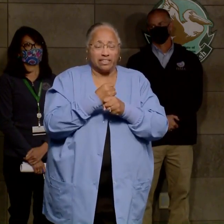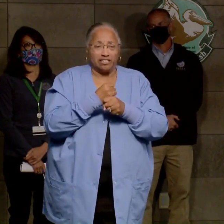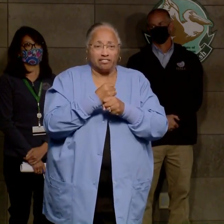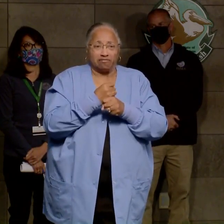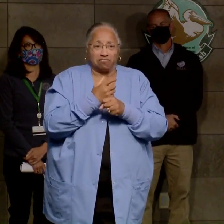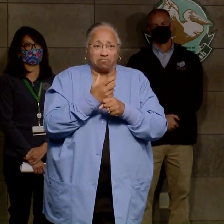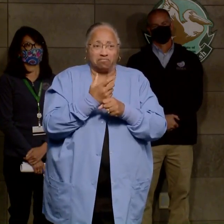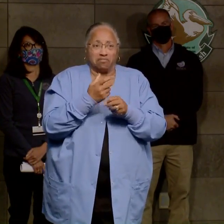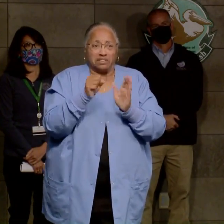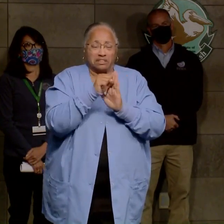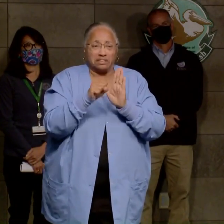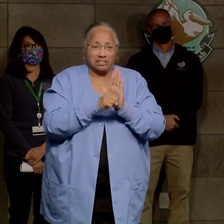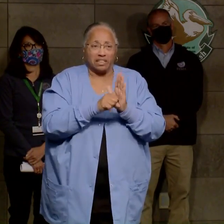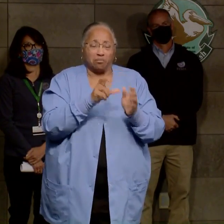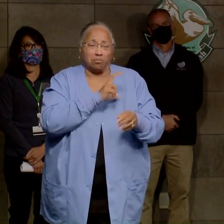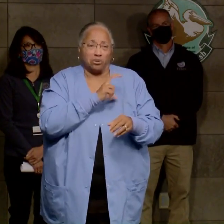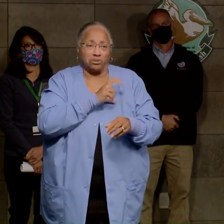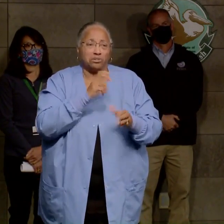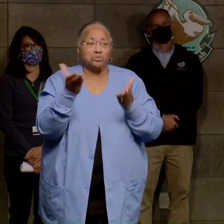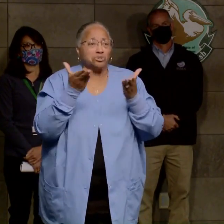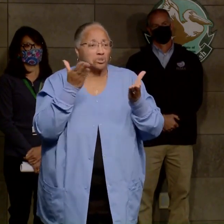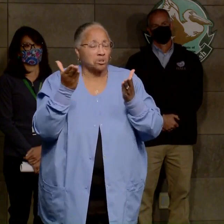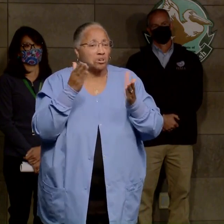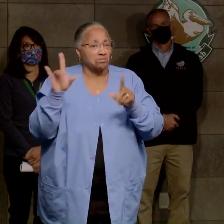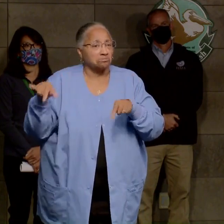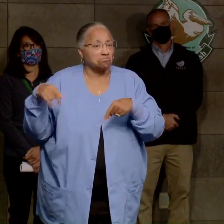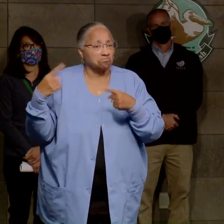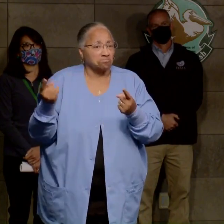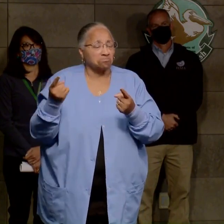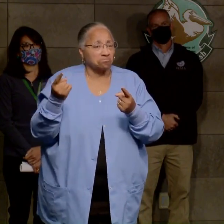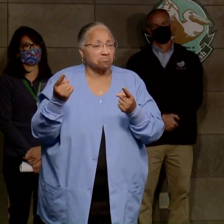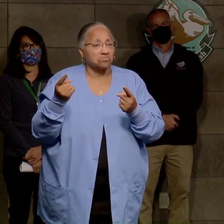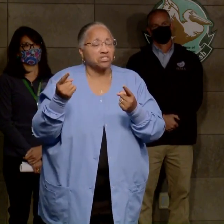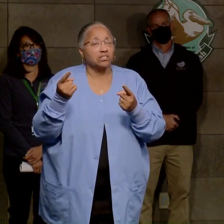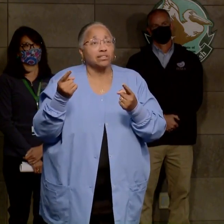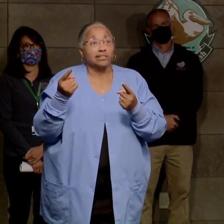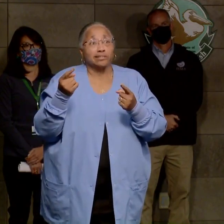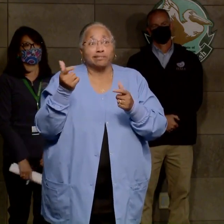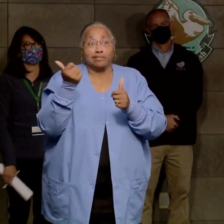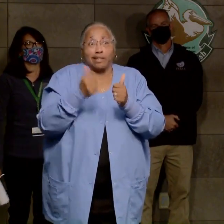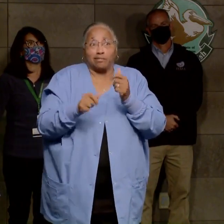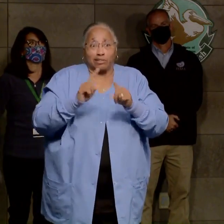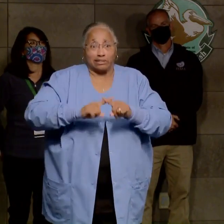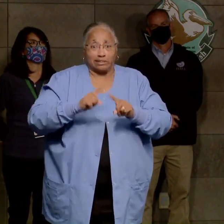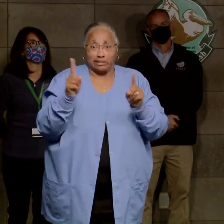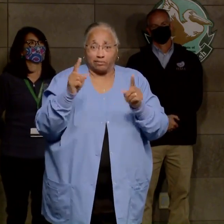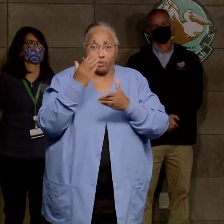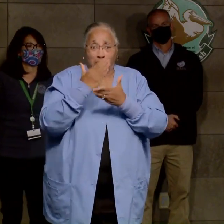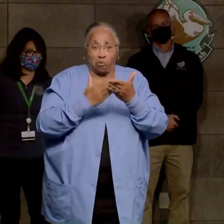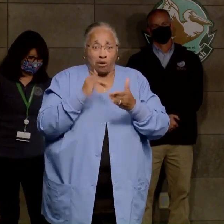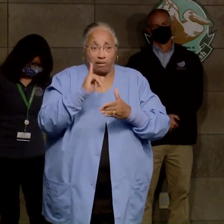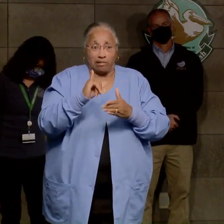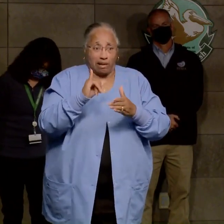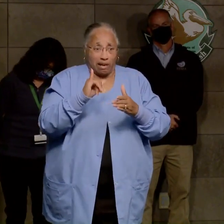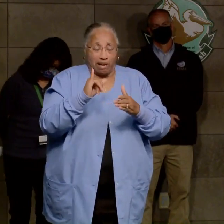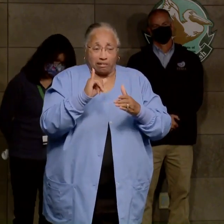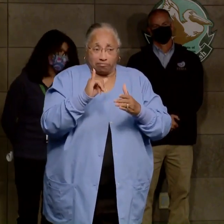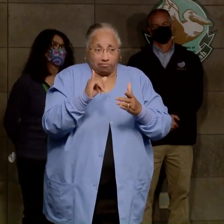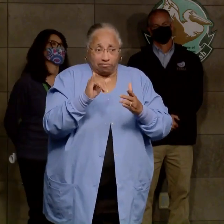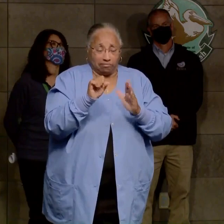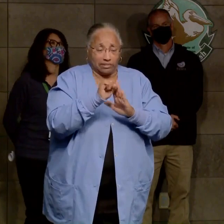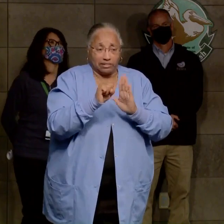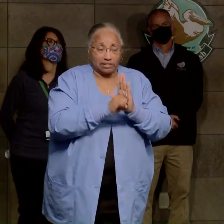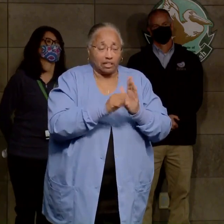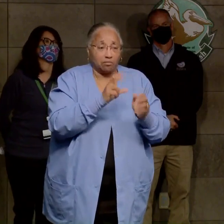police, and he has served throughout state police in just about every different part of that organization, whether it's patrolling,